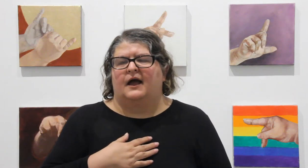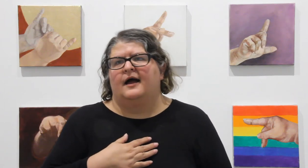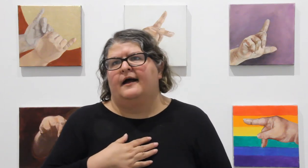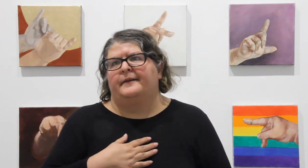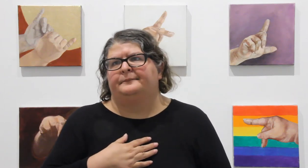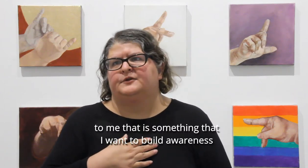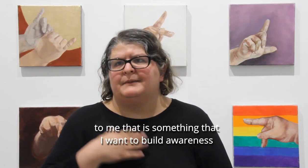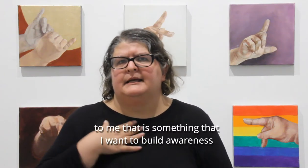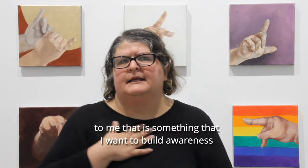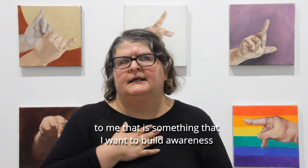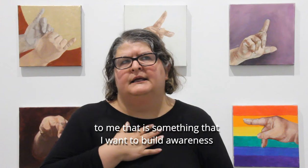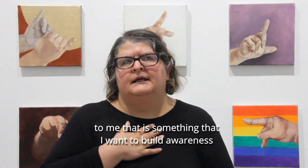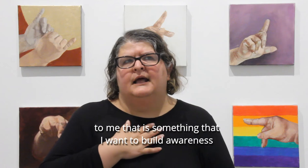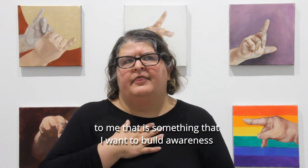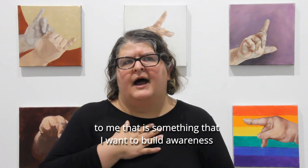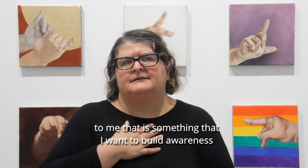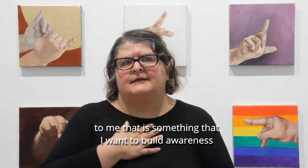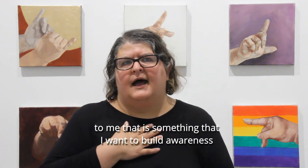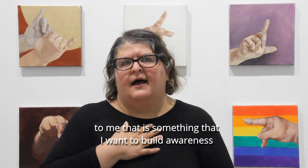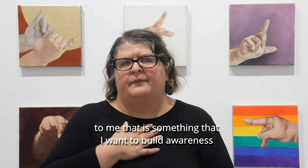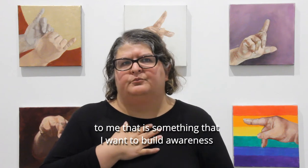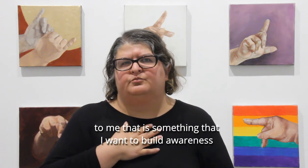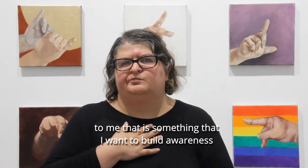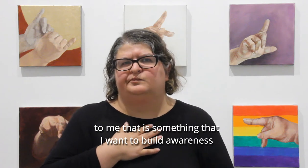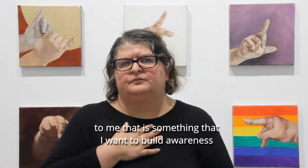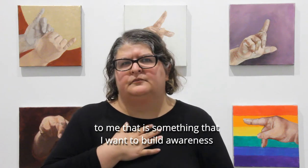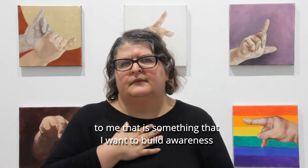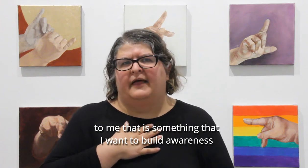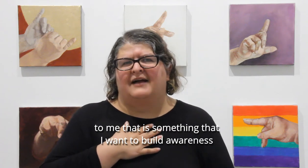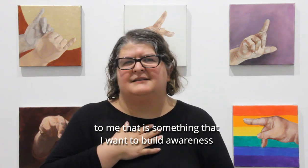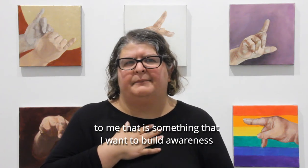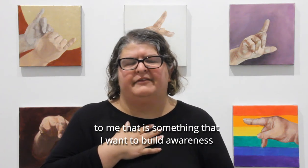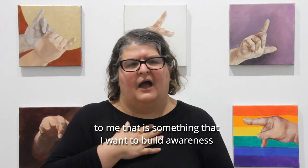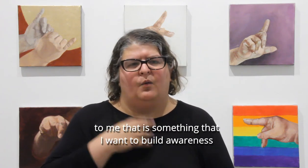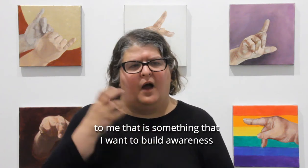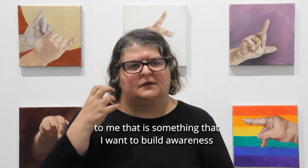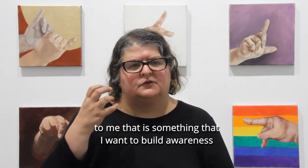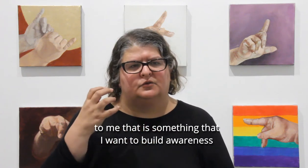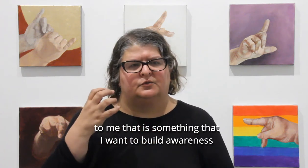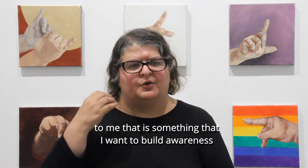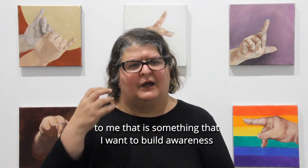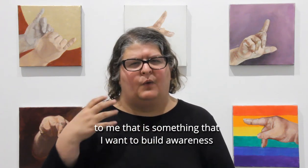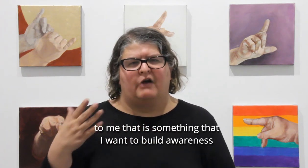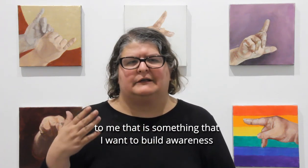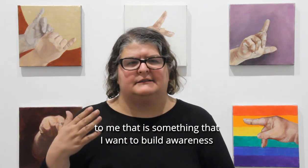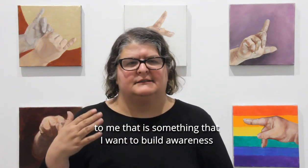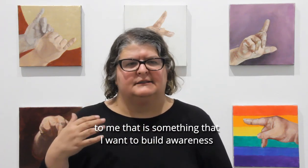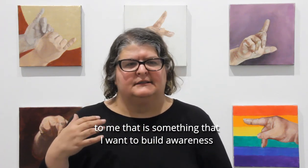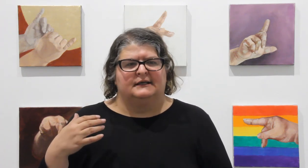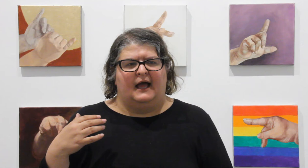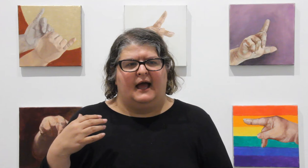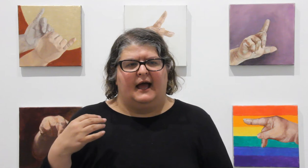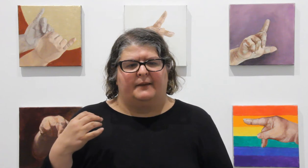um, to me, that's, um, that's something that I want to bring awareness. Um,